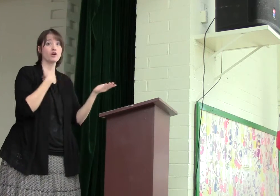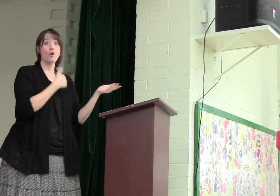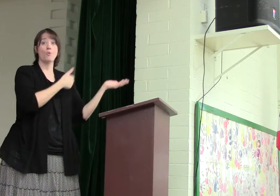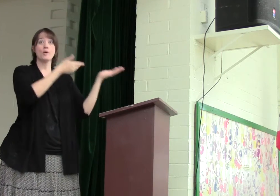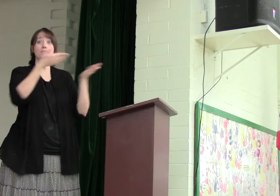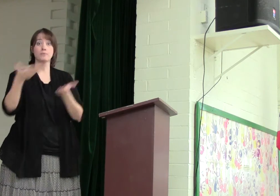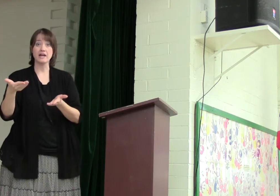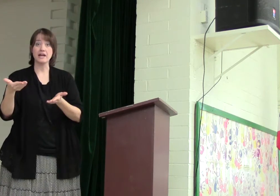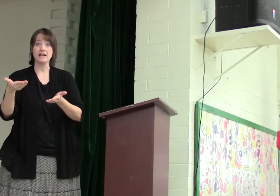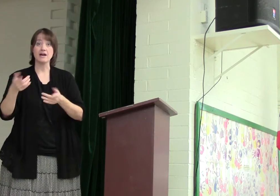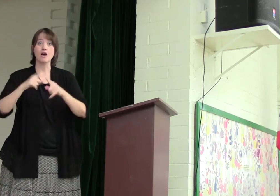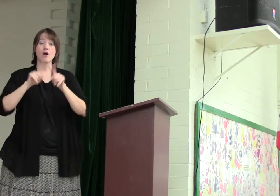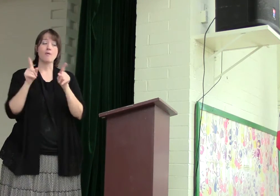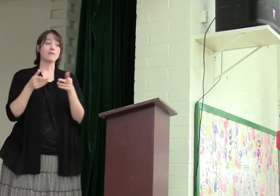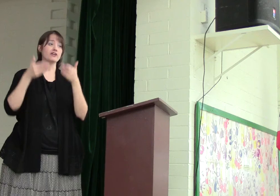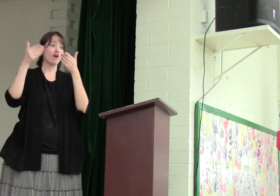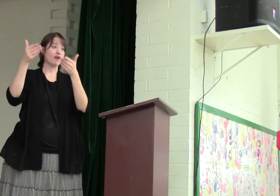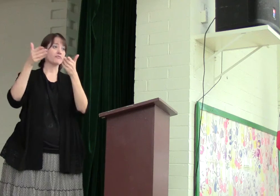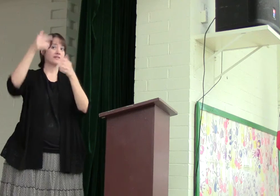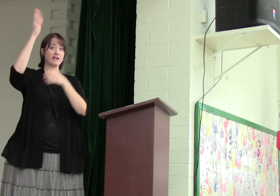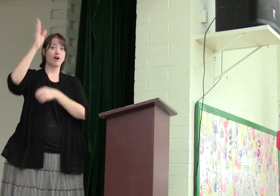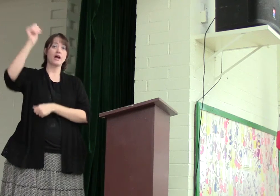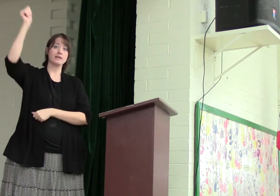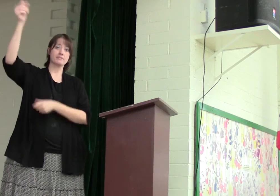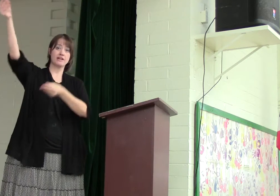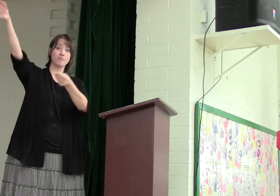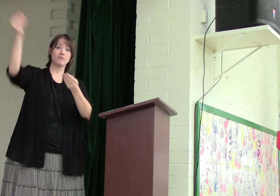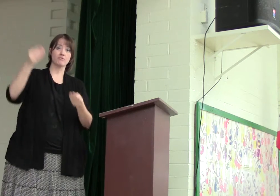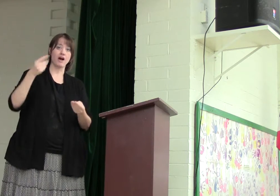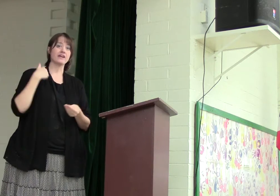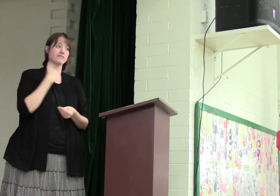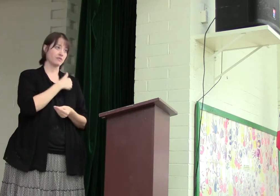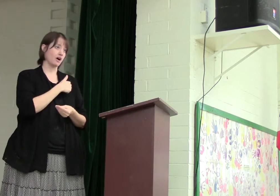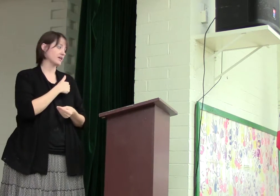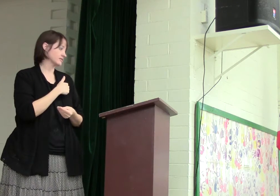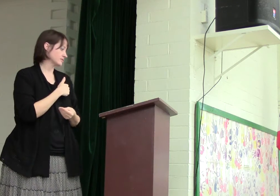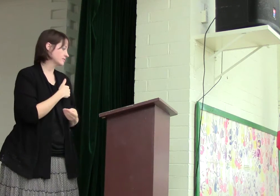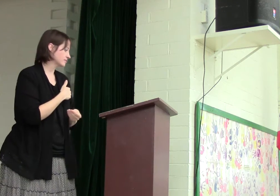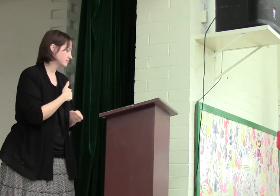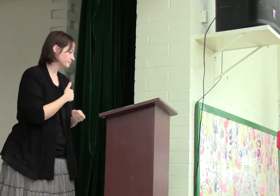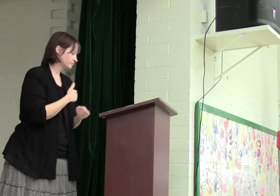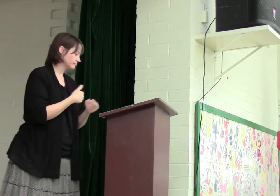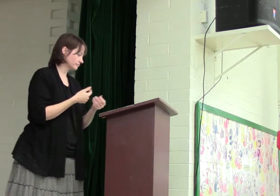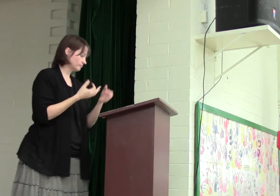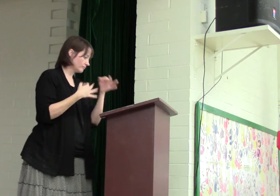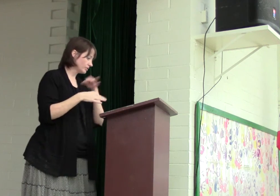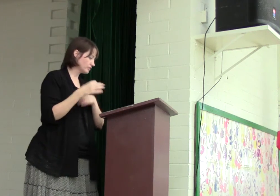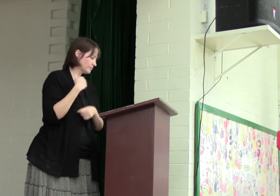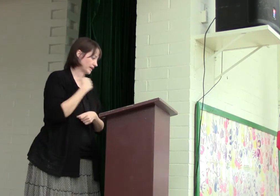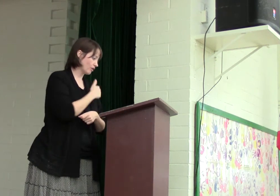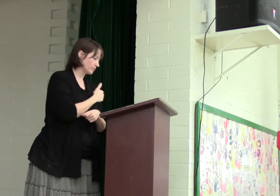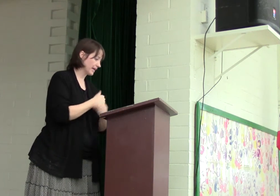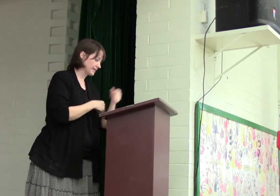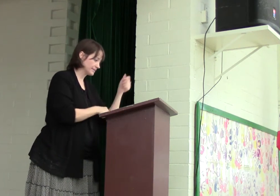we bring, but an offering that God himself provided for us to be in our place.